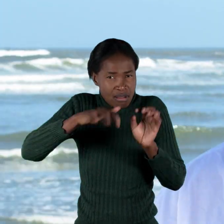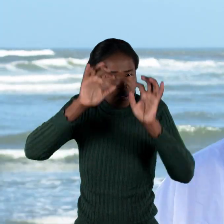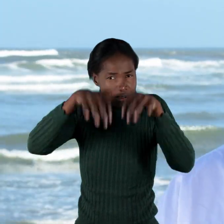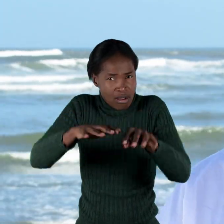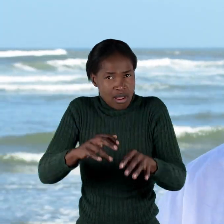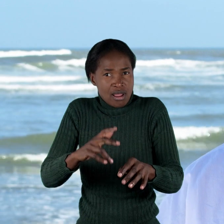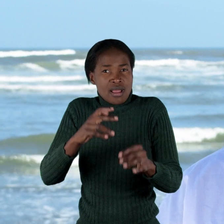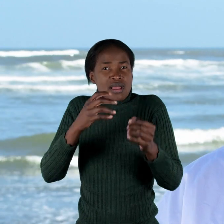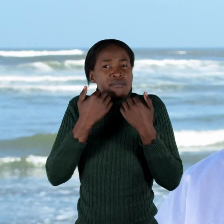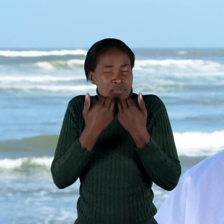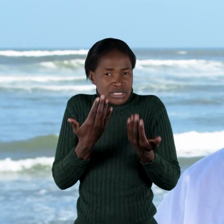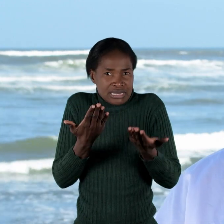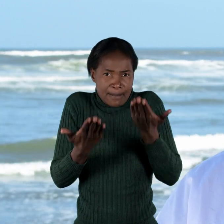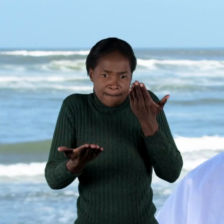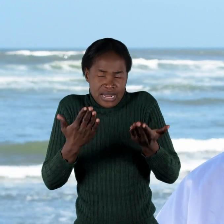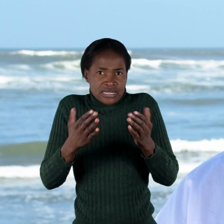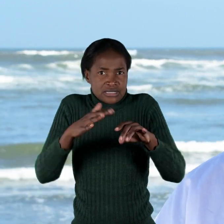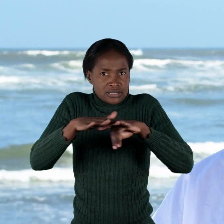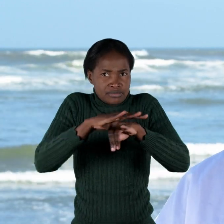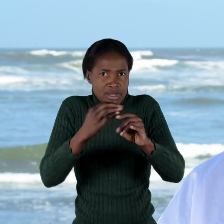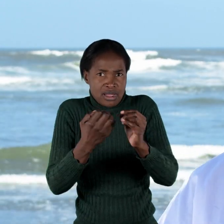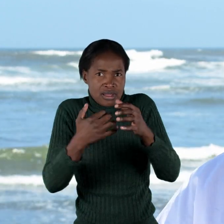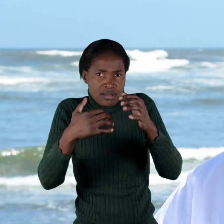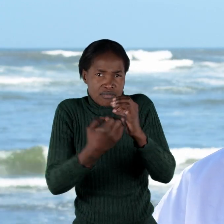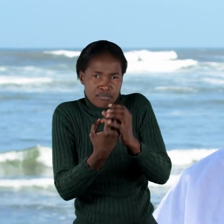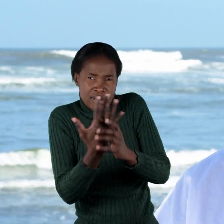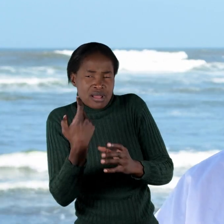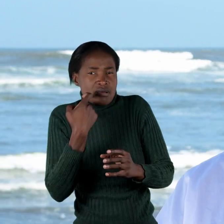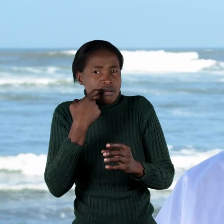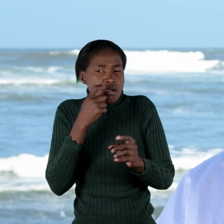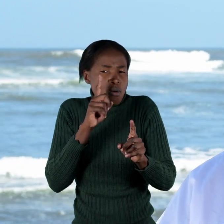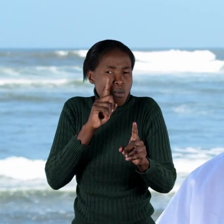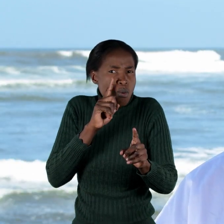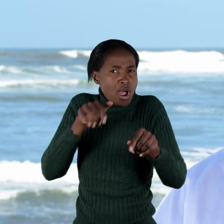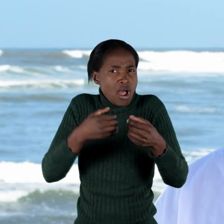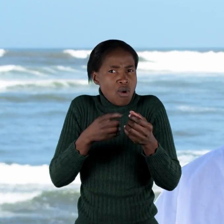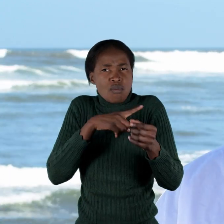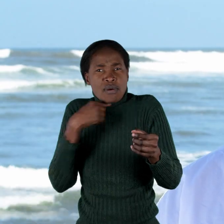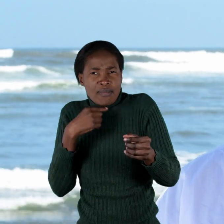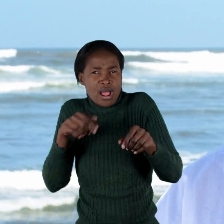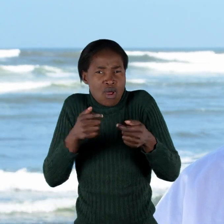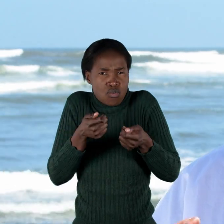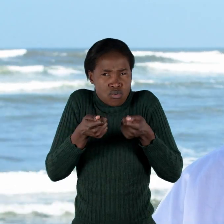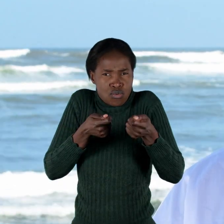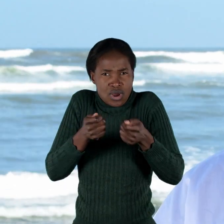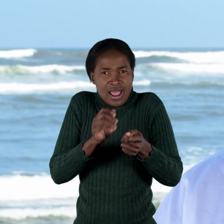help maintain the balance in ecosystems by regulating the populations of their prey and help to maintain biodiversity.